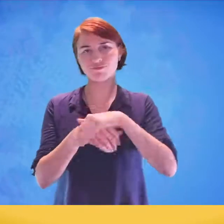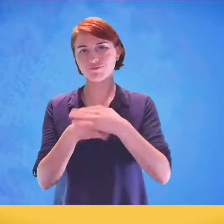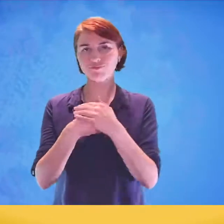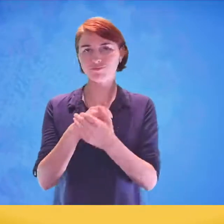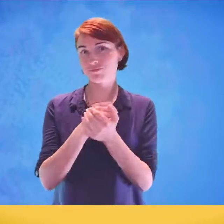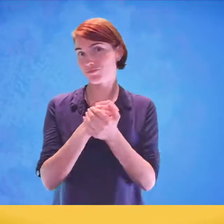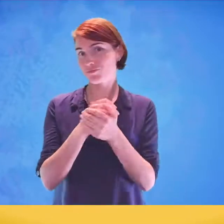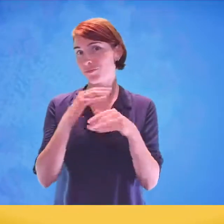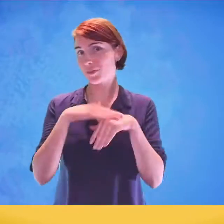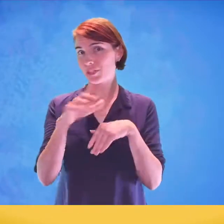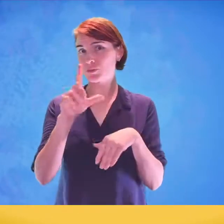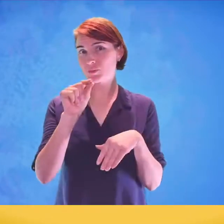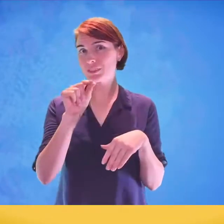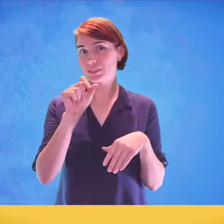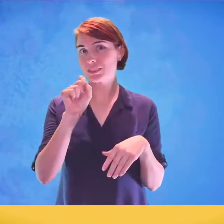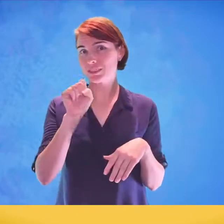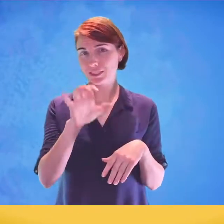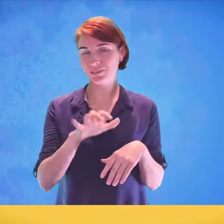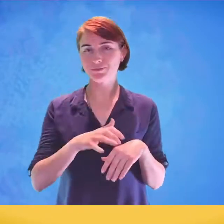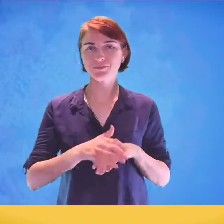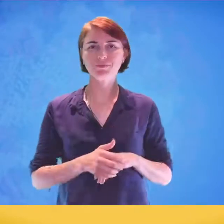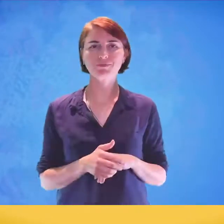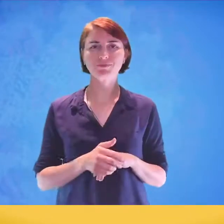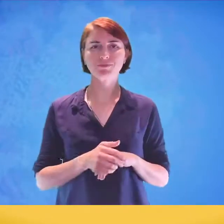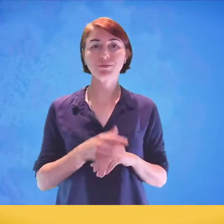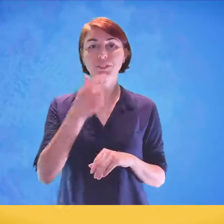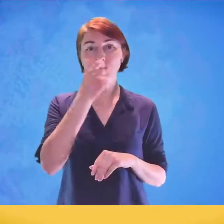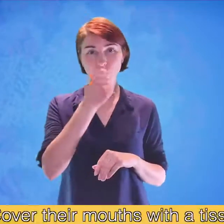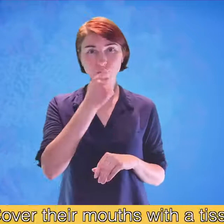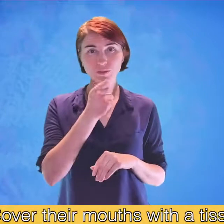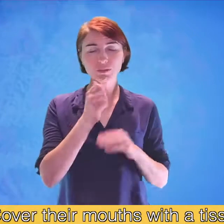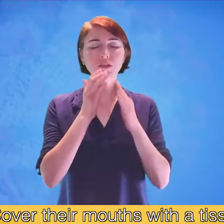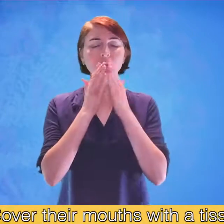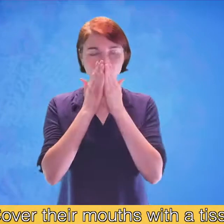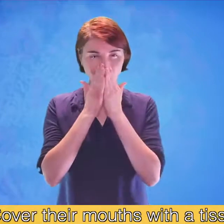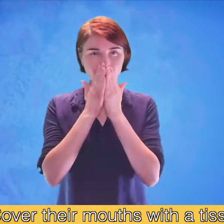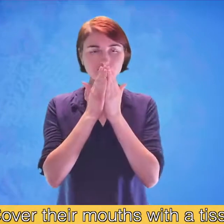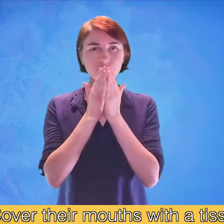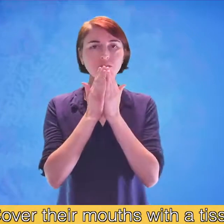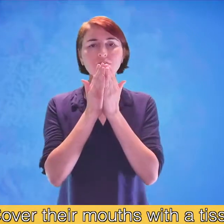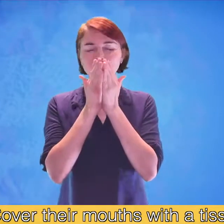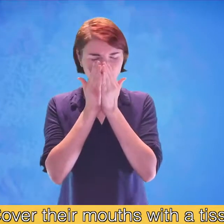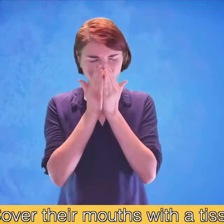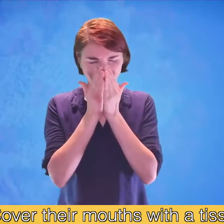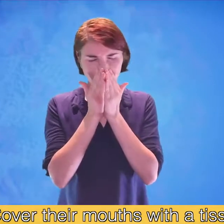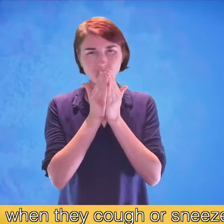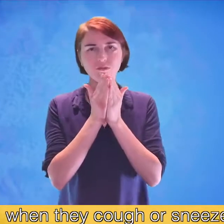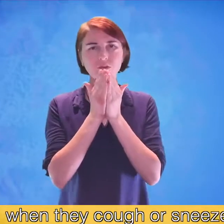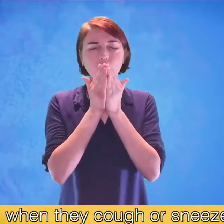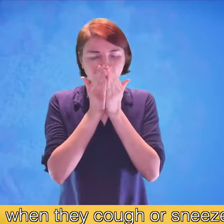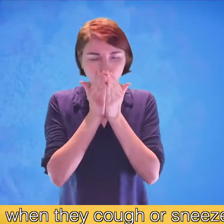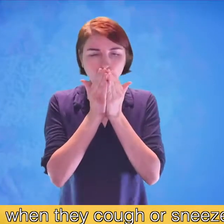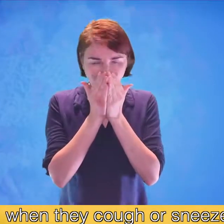use a for cover their mouths with tissue when they cough or sneeze